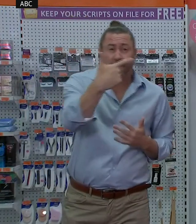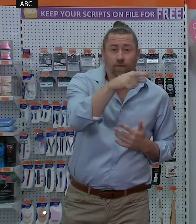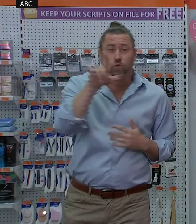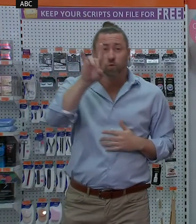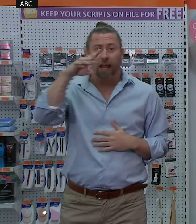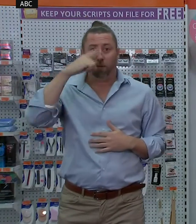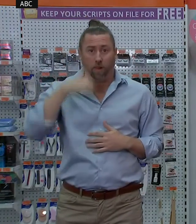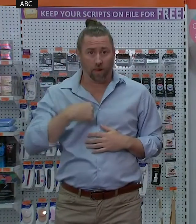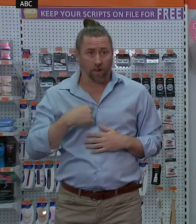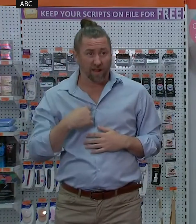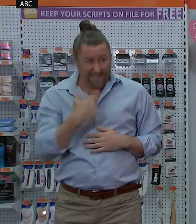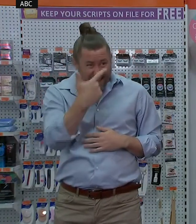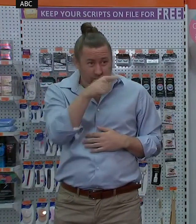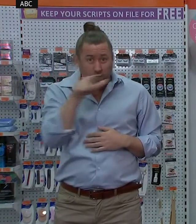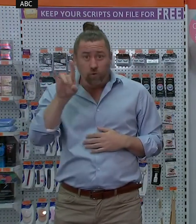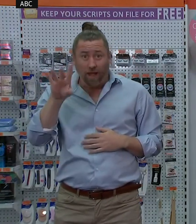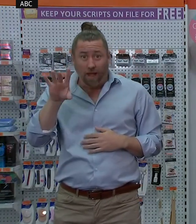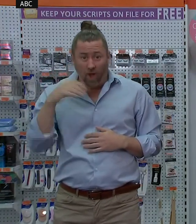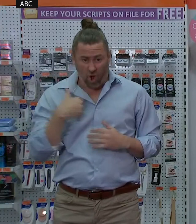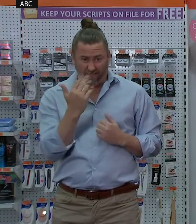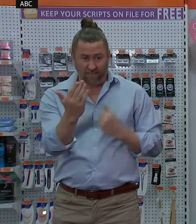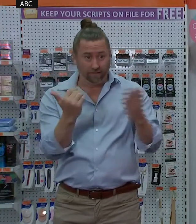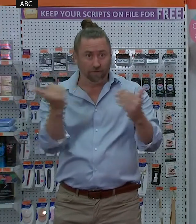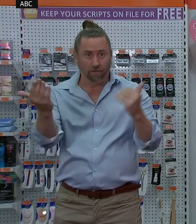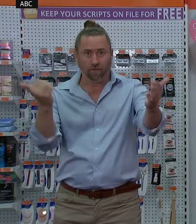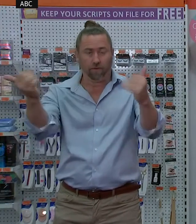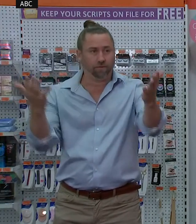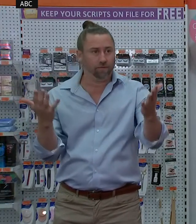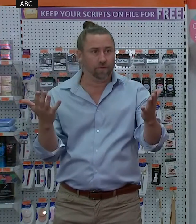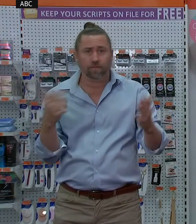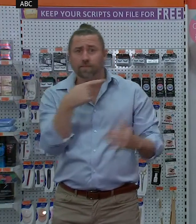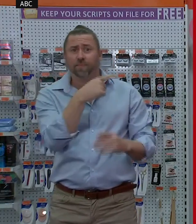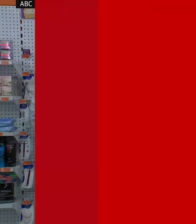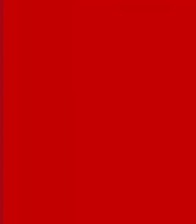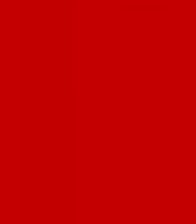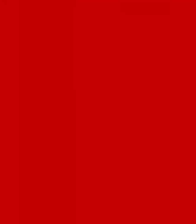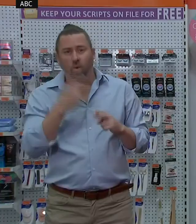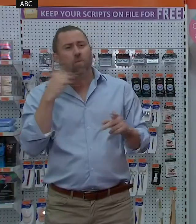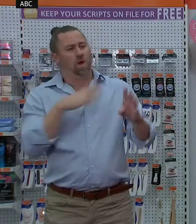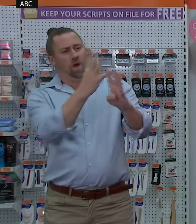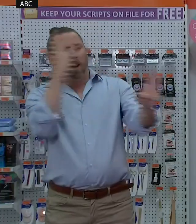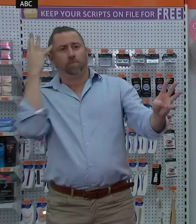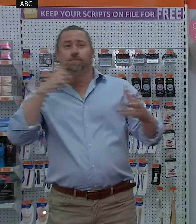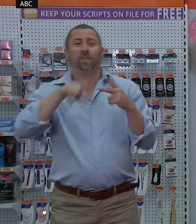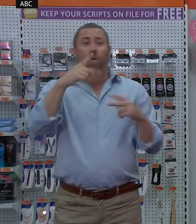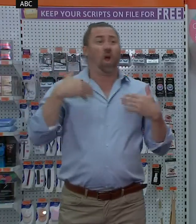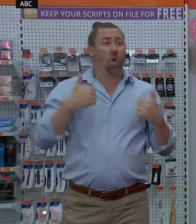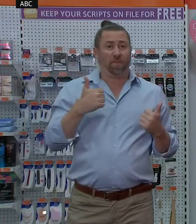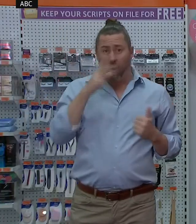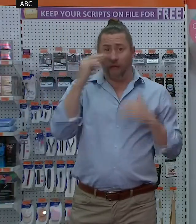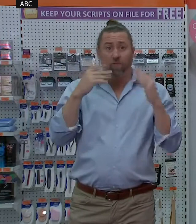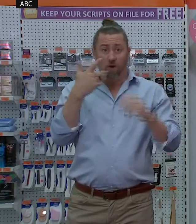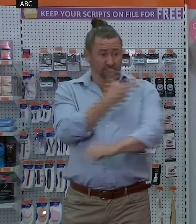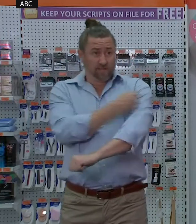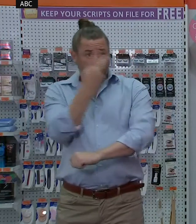that bears no resemblance to the COVID that we've been dealing with right up until now. If you're a healthy young adult, particularly if you've been